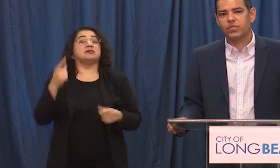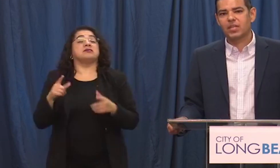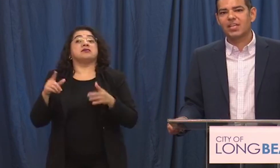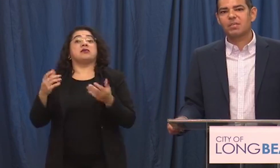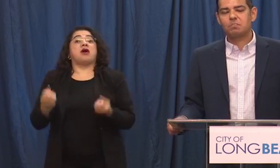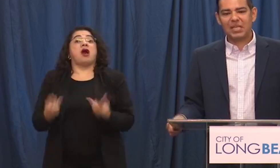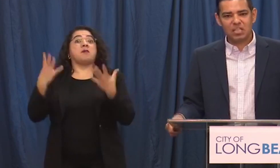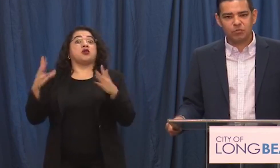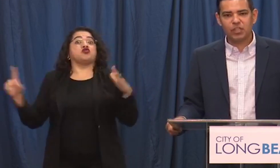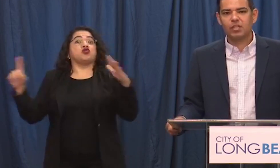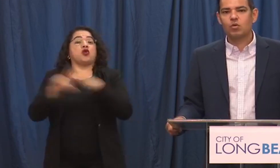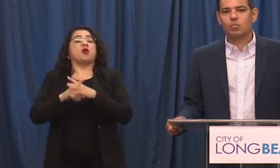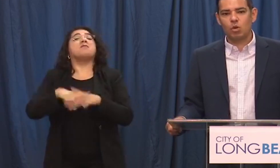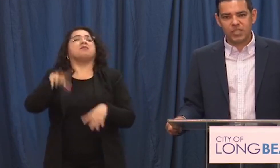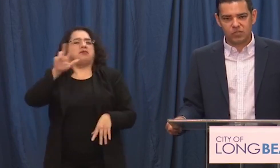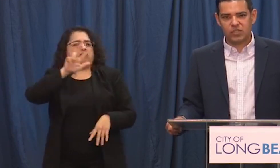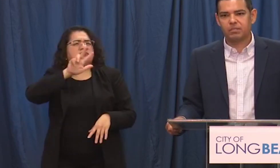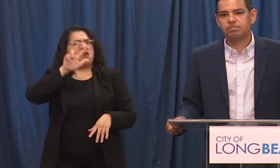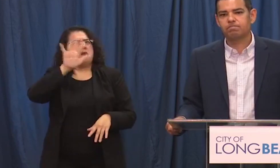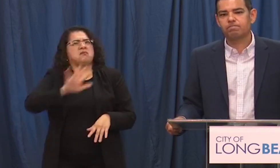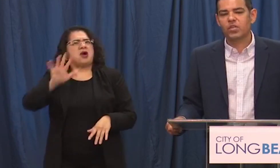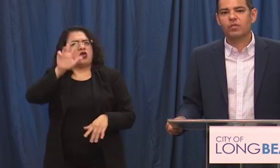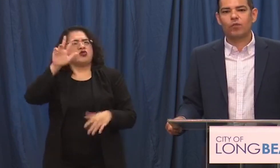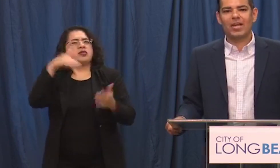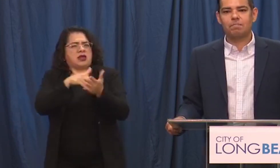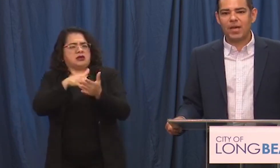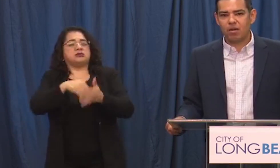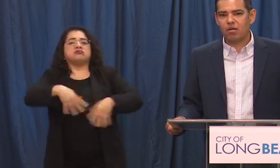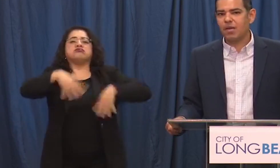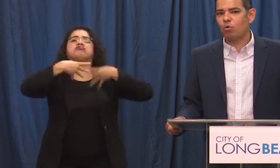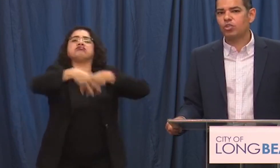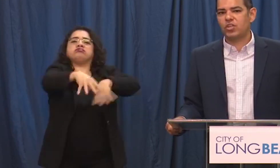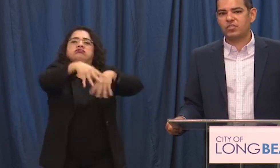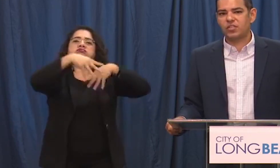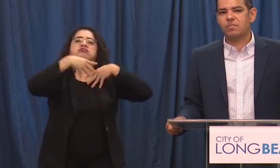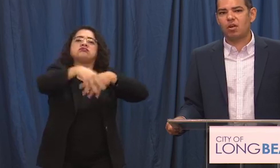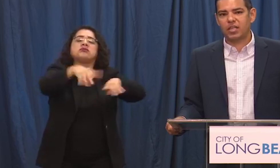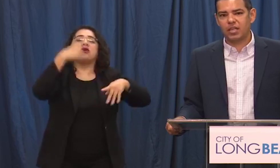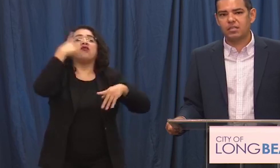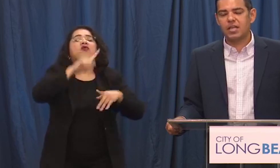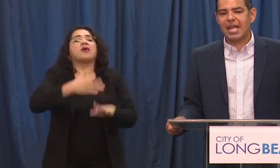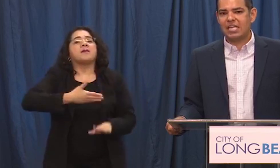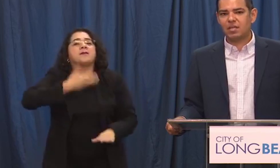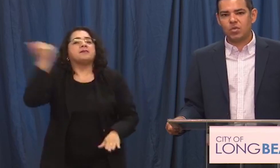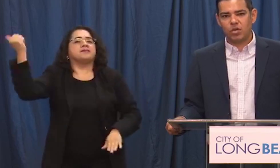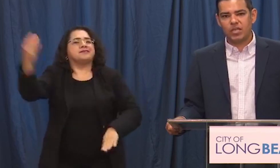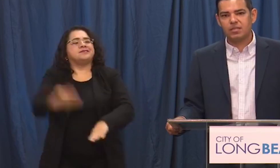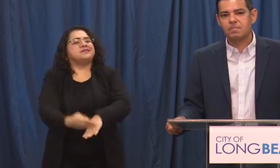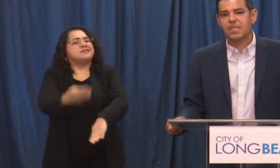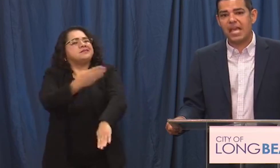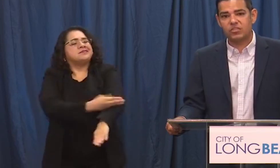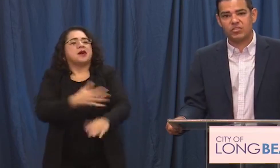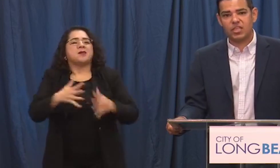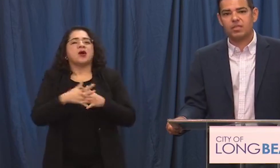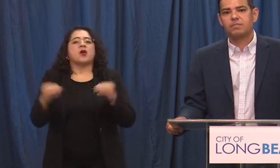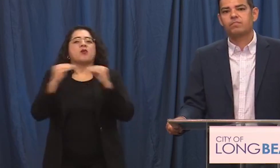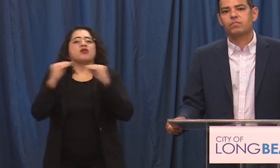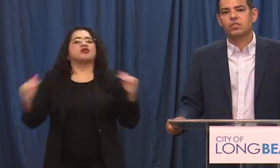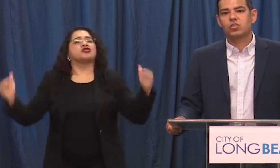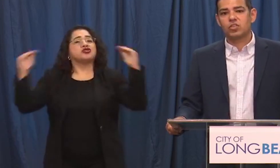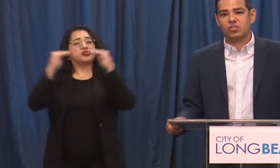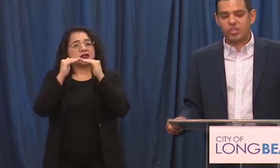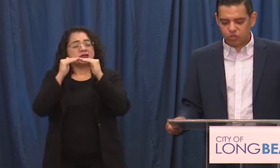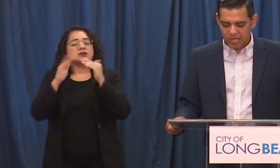peacefully protesting for a better and more just America and community and city